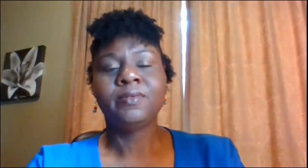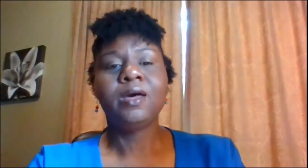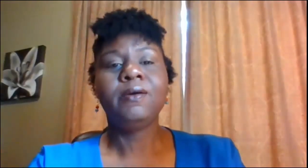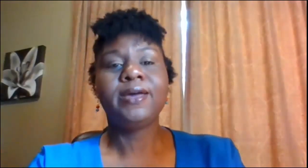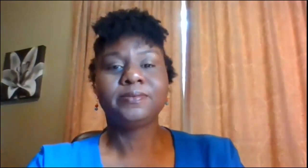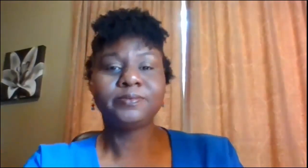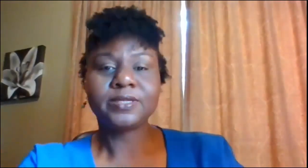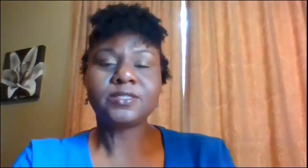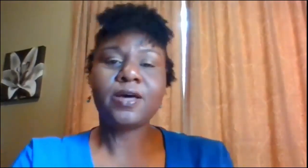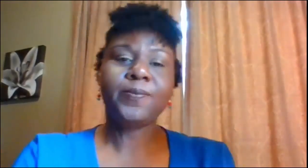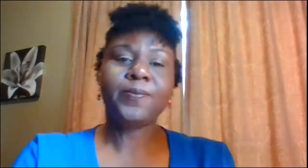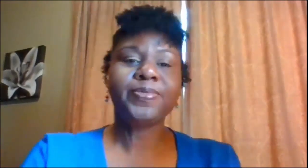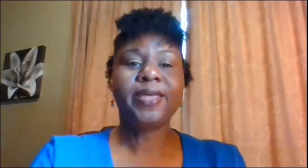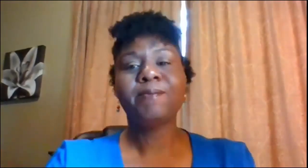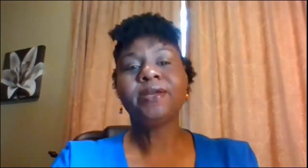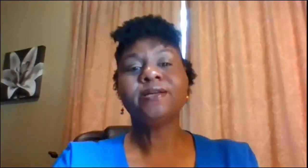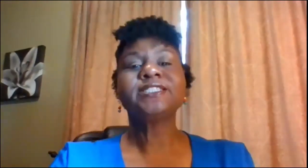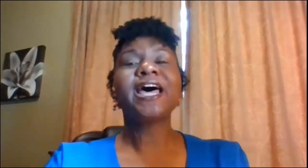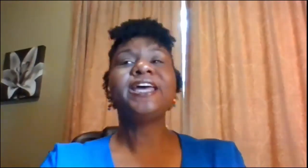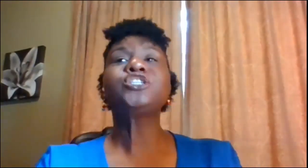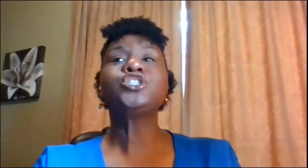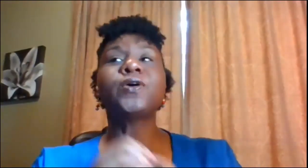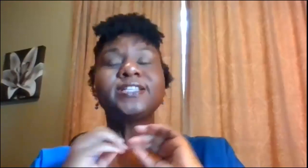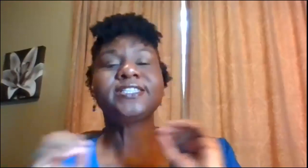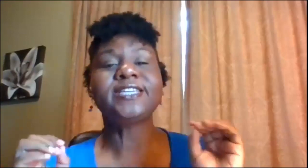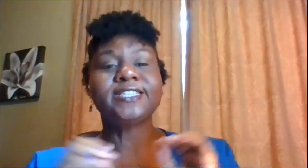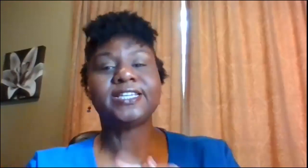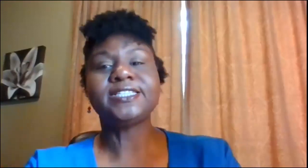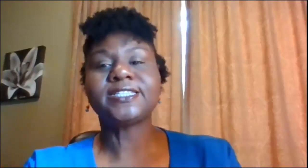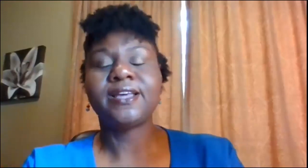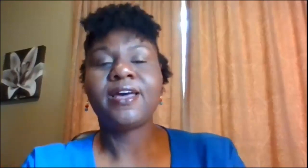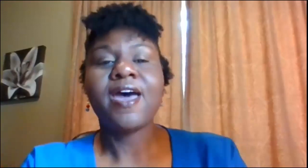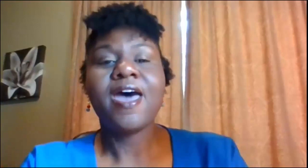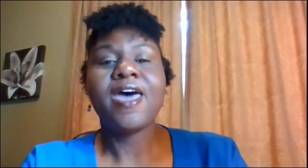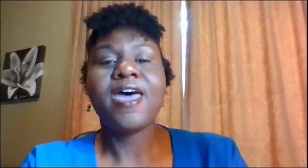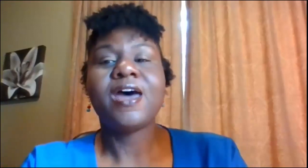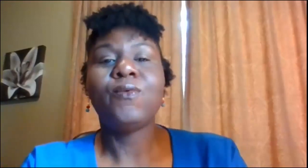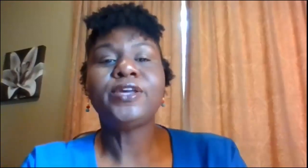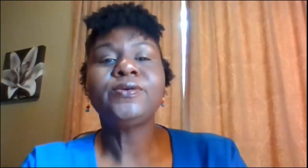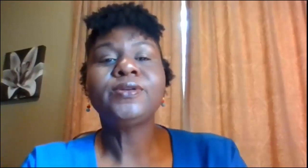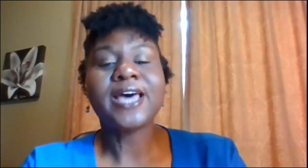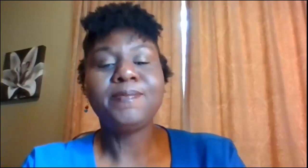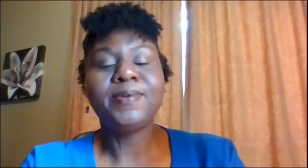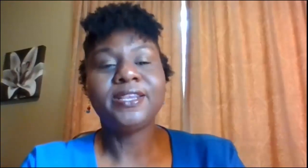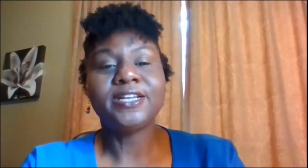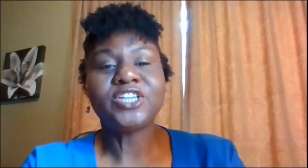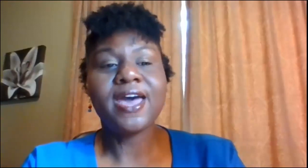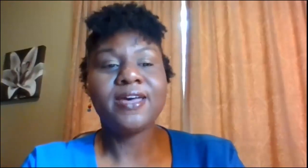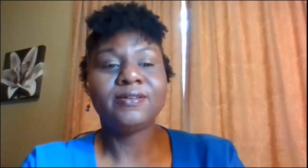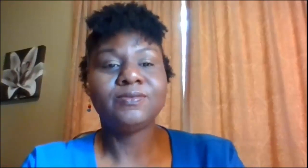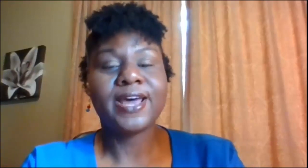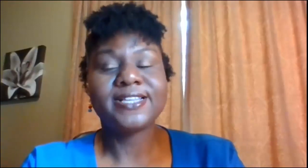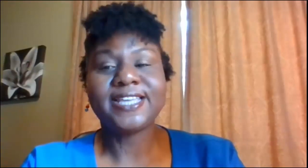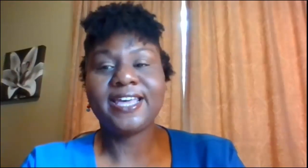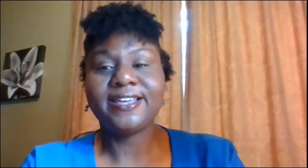all right so I'm going to sign a short sentence and I want you to type it in the chat what I said